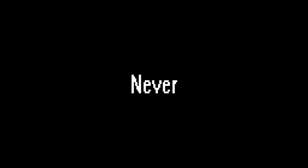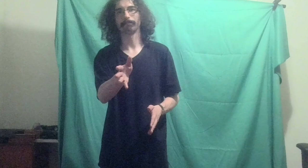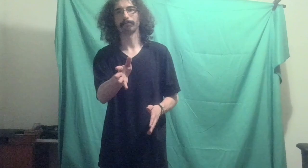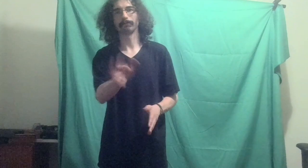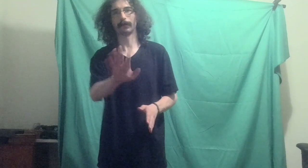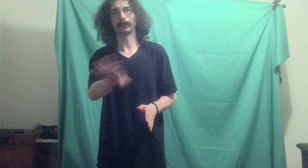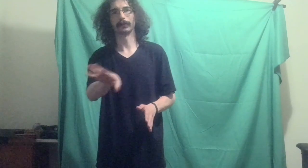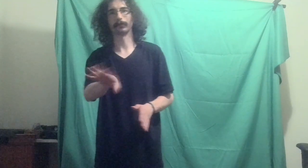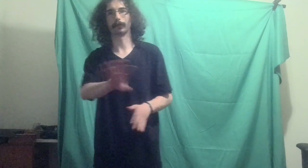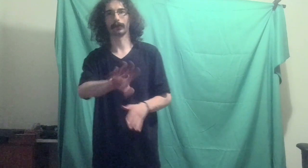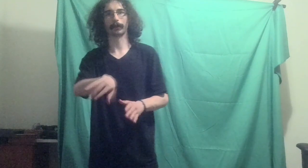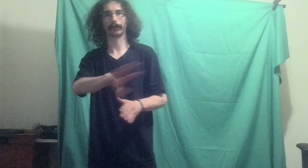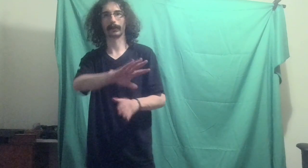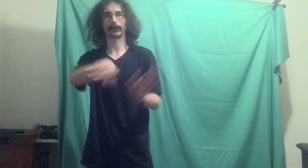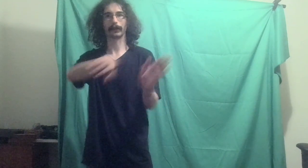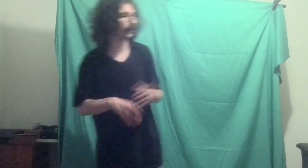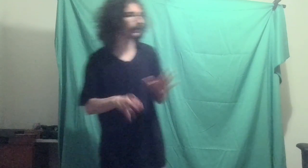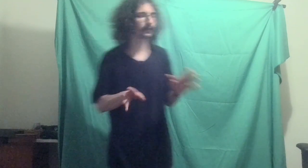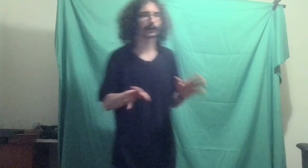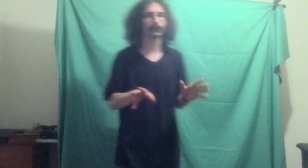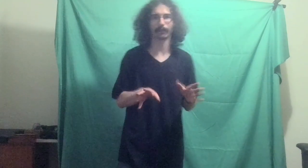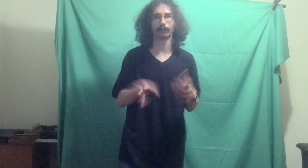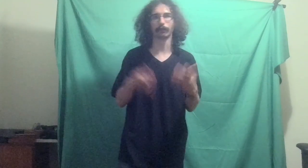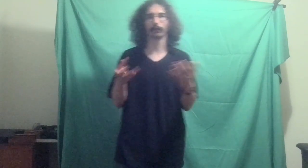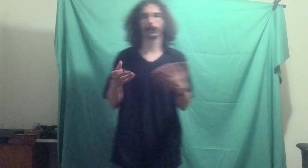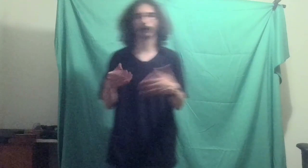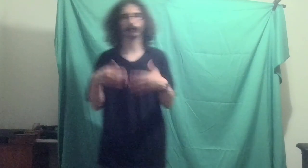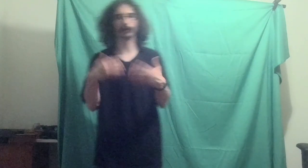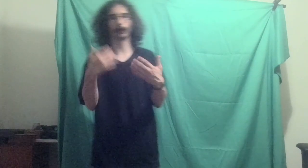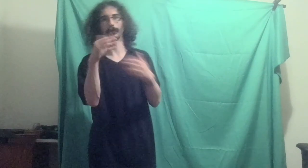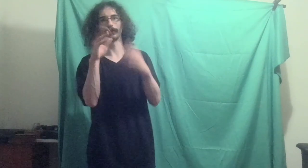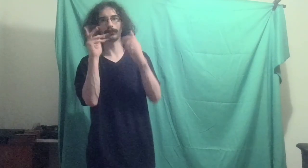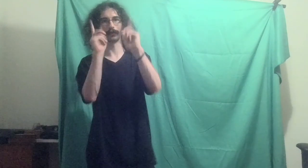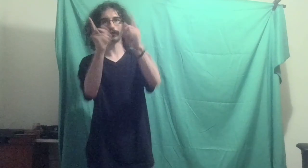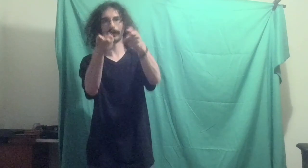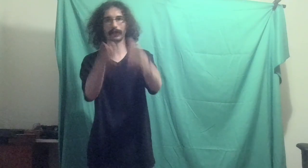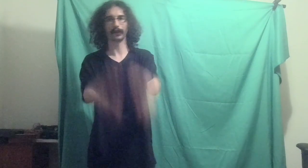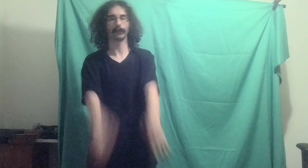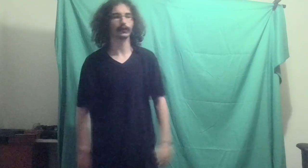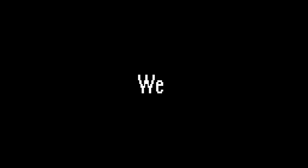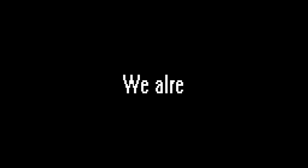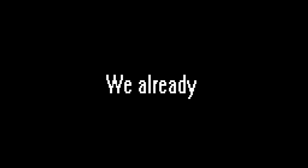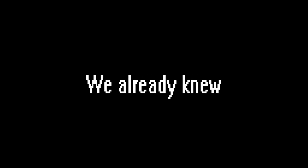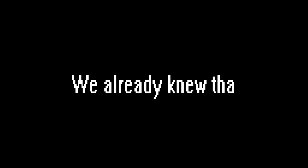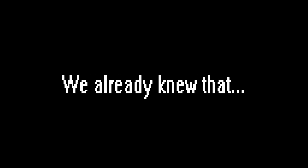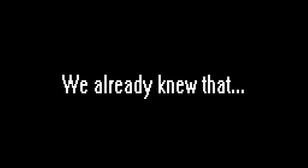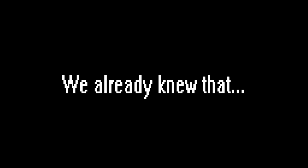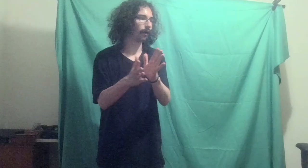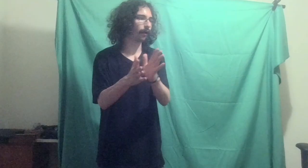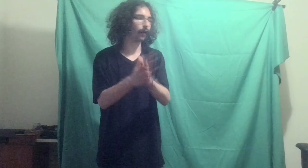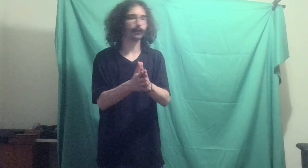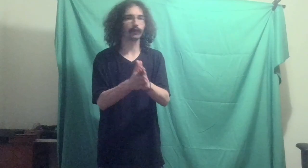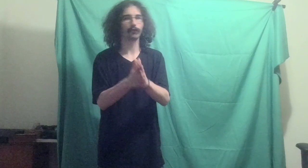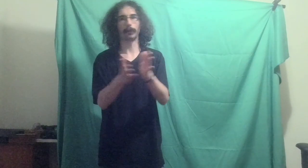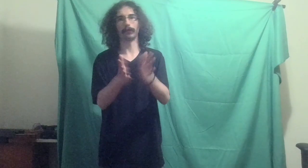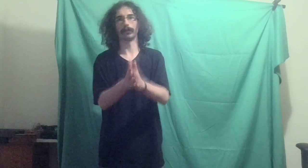Let me talk about that later. Yes, as you can see, I'm always looking right at the camera. I want this to be raw,